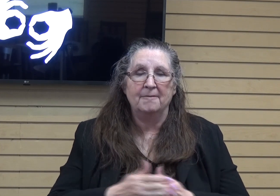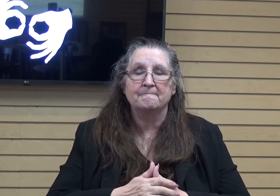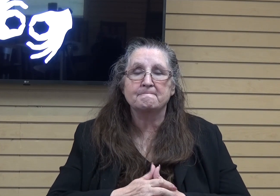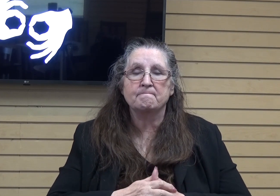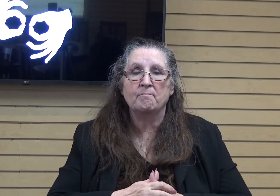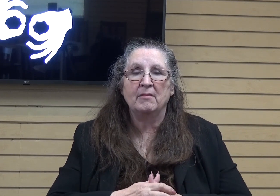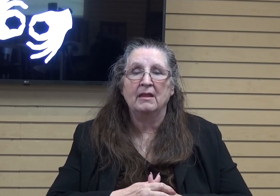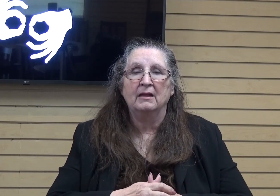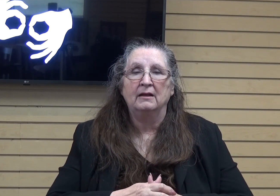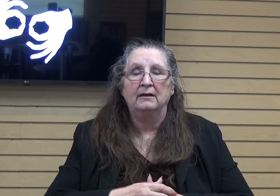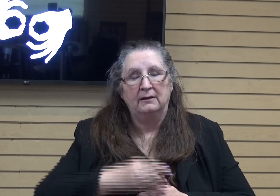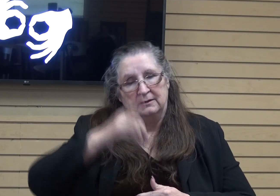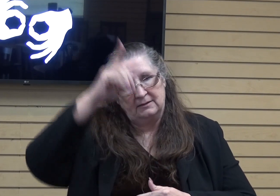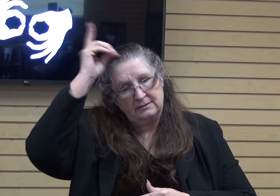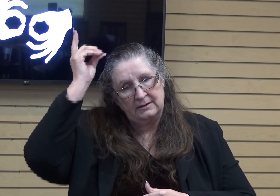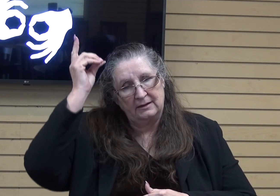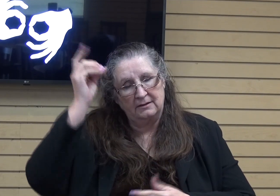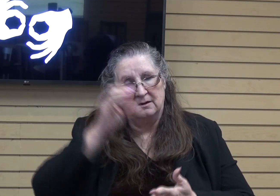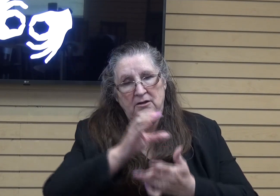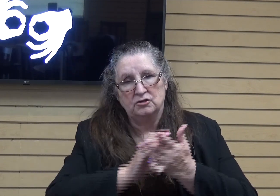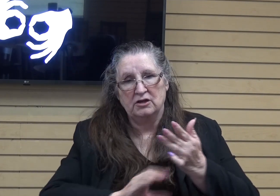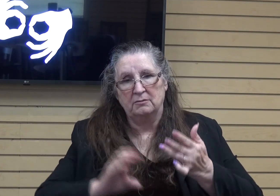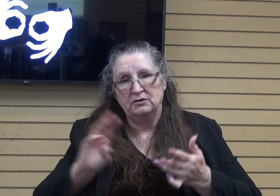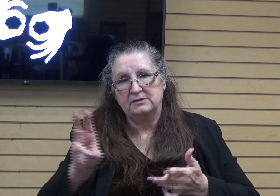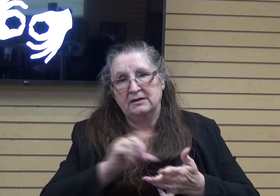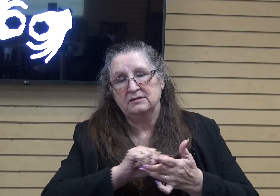Daniel chapter 6 verse 7 says,